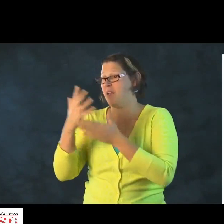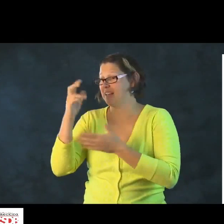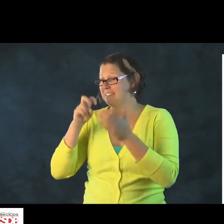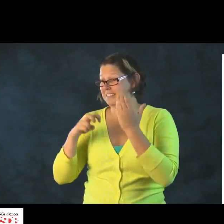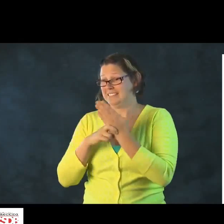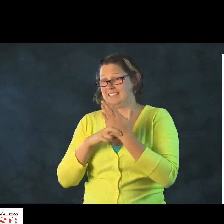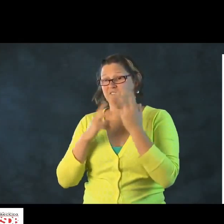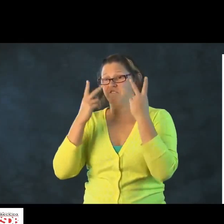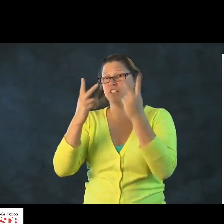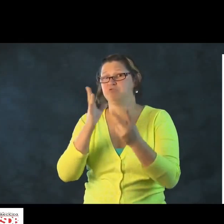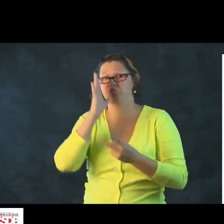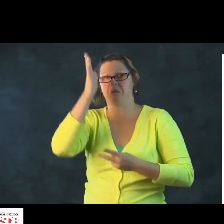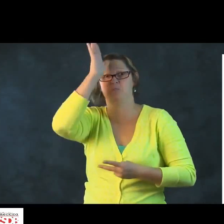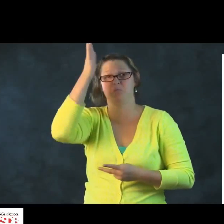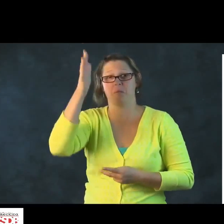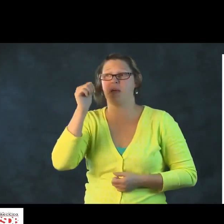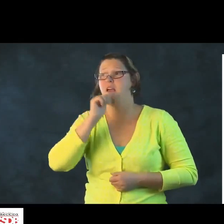situation.